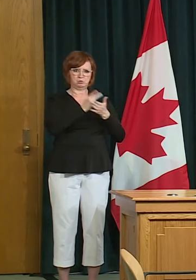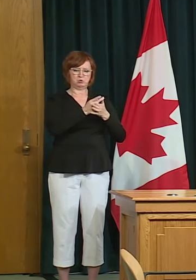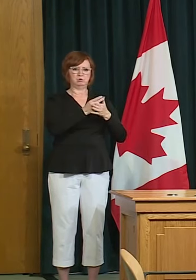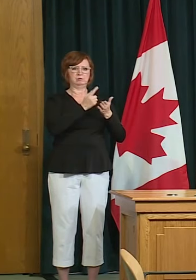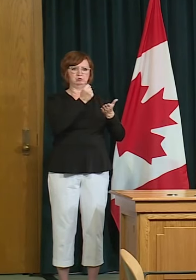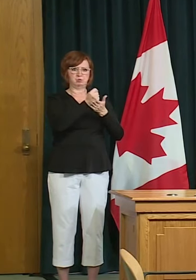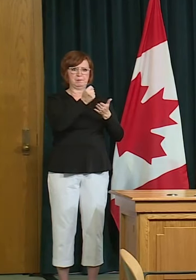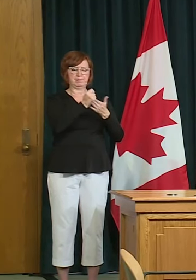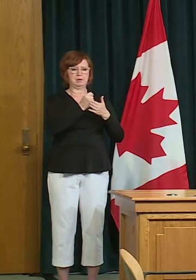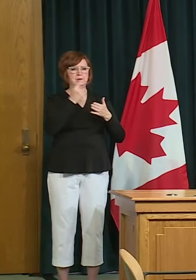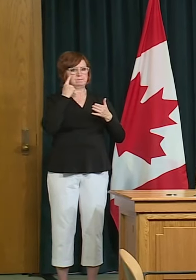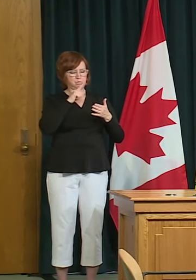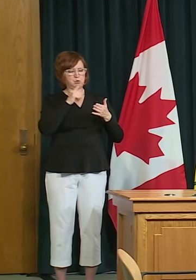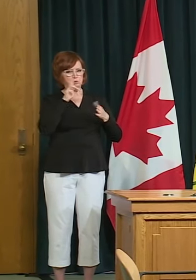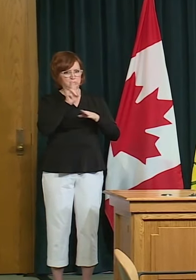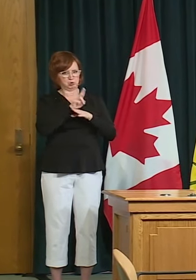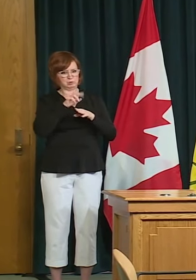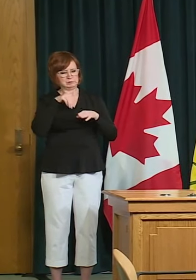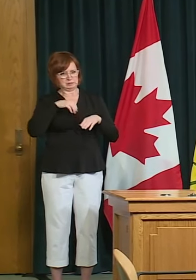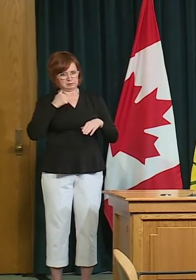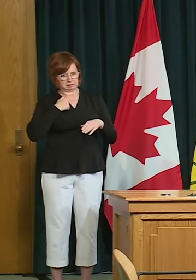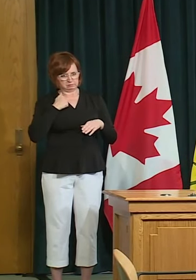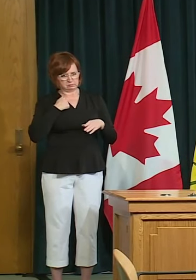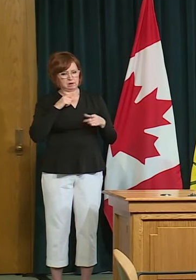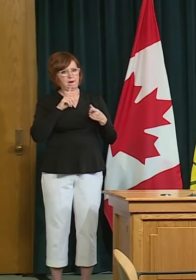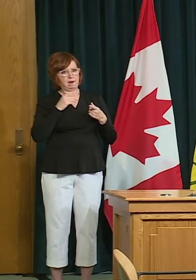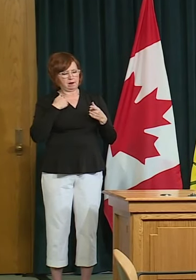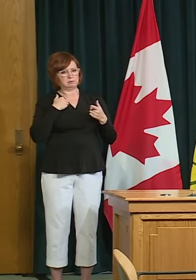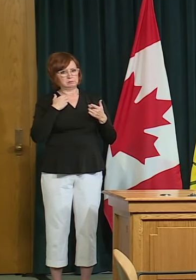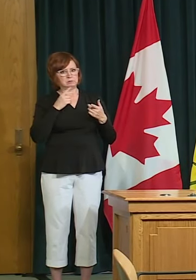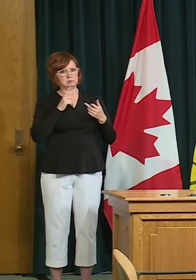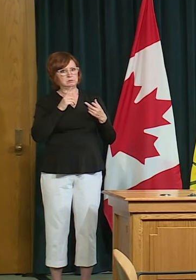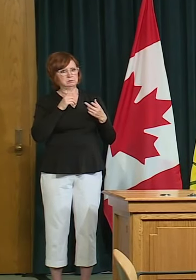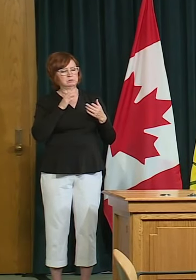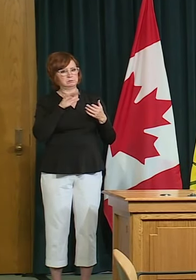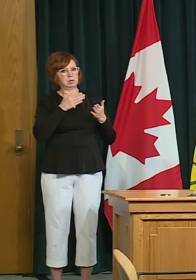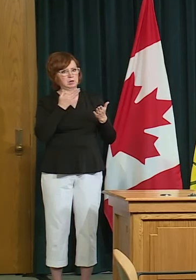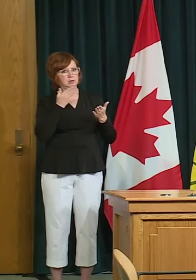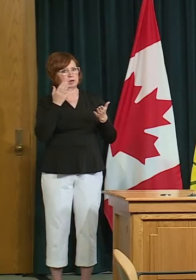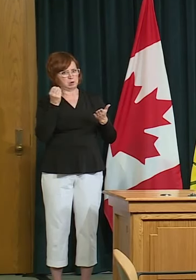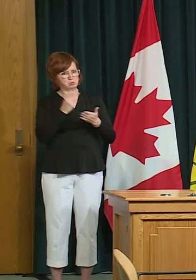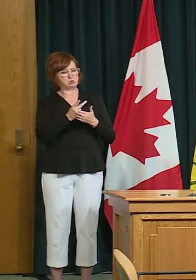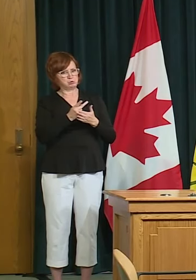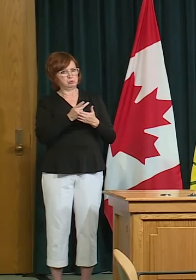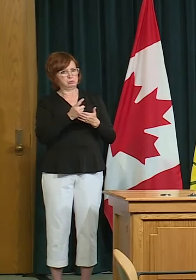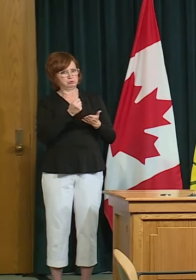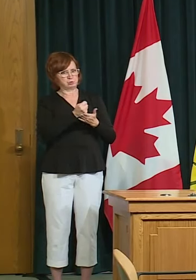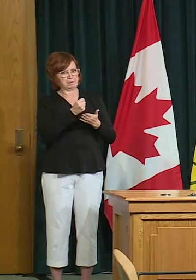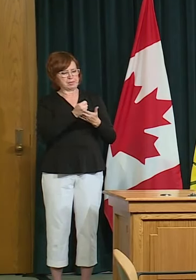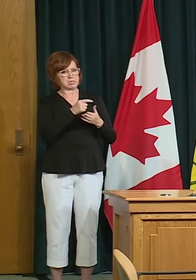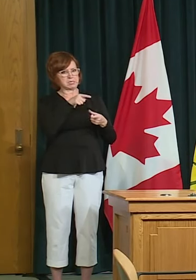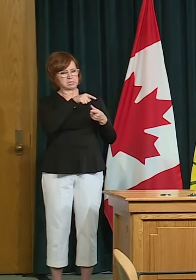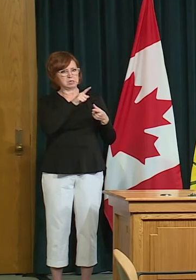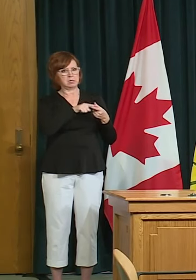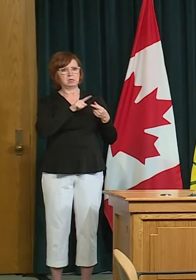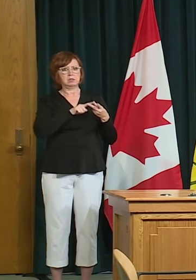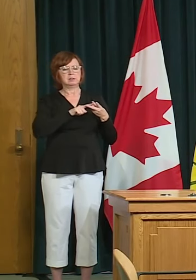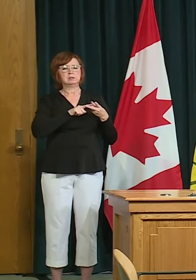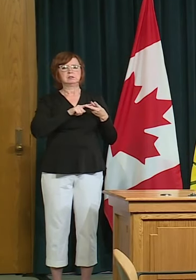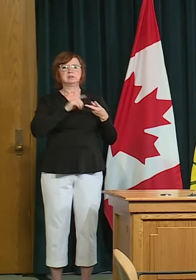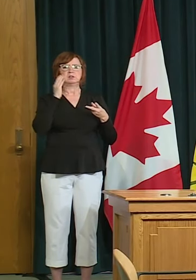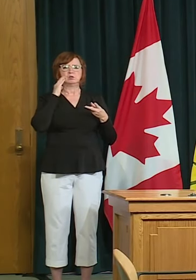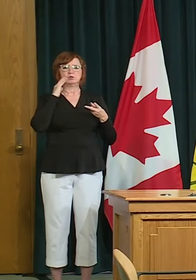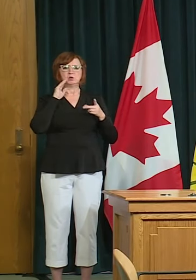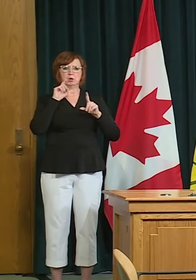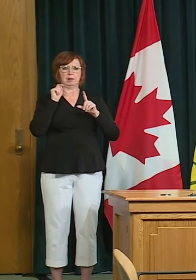use in in canada but they are doing it as part of clinical trials because again what we know is prevention is key